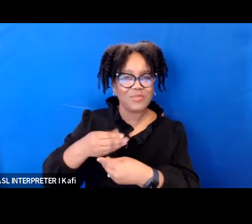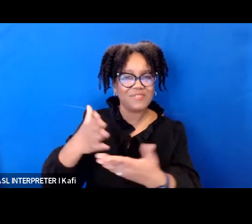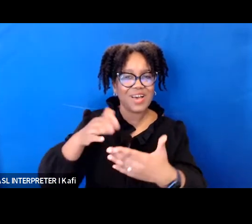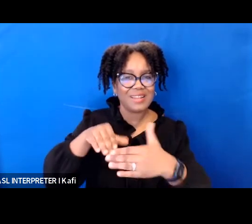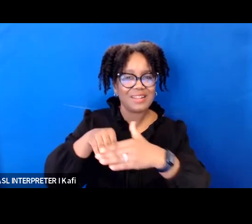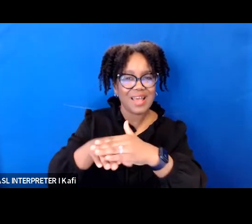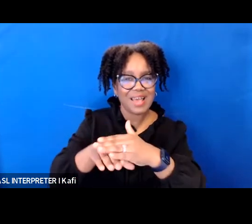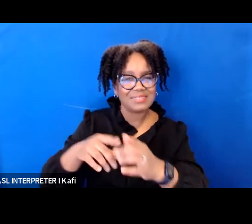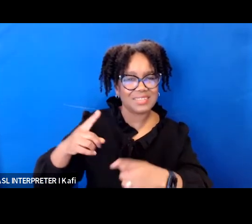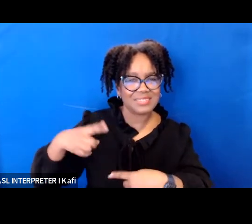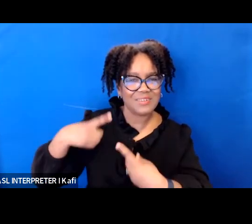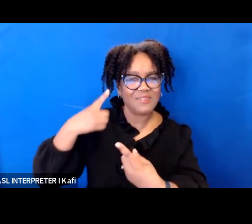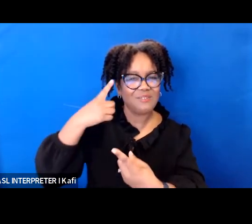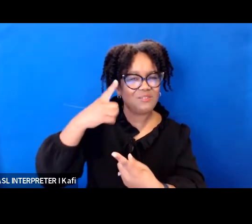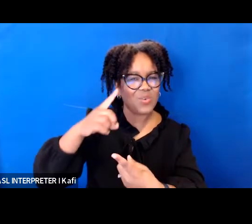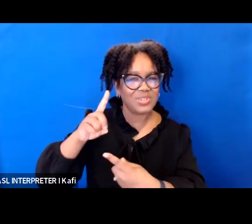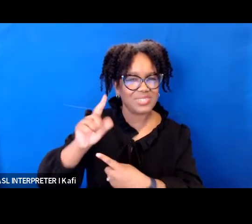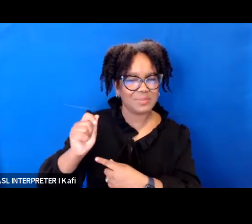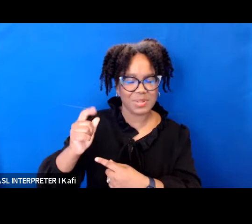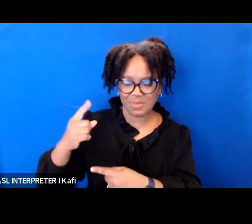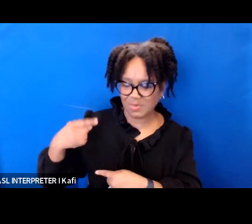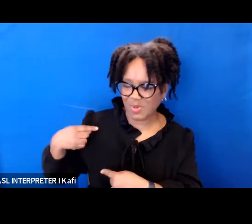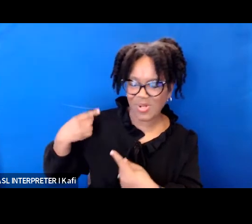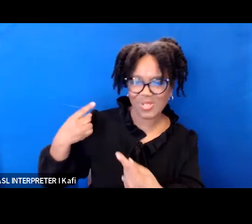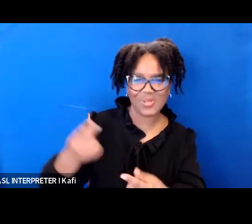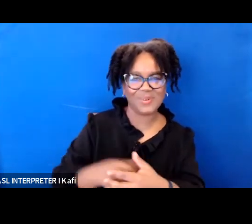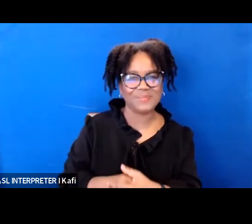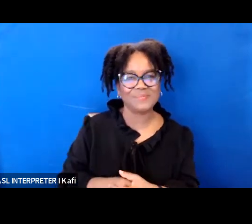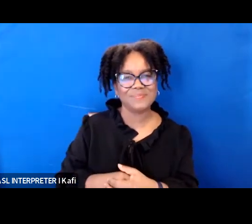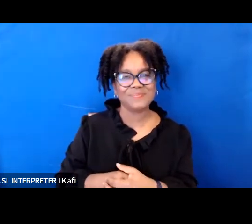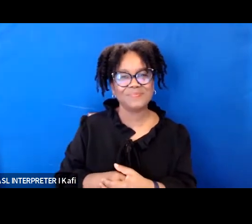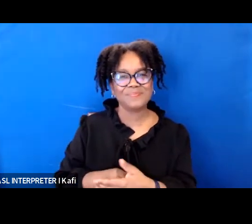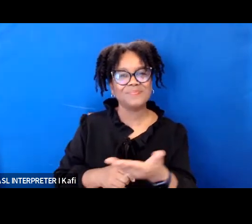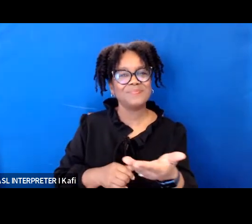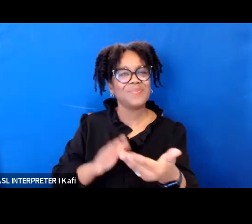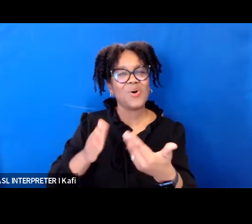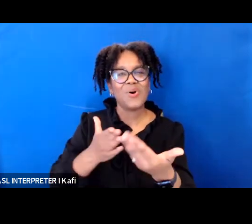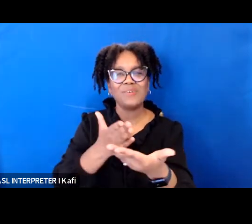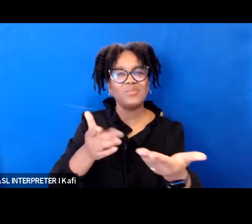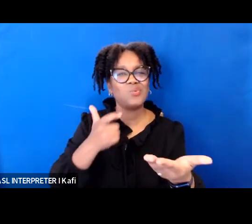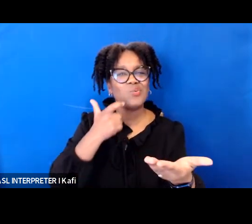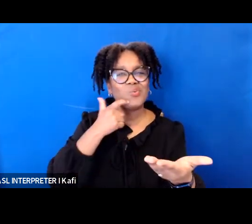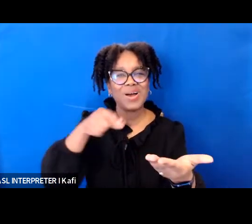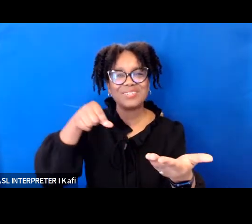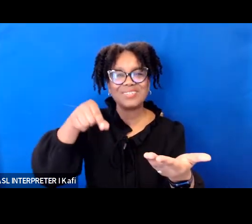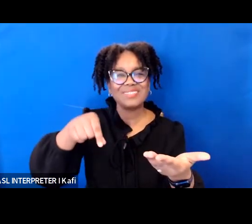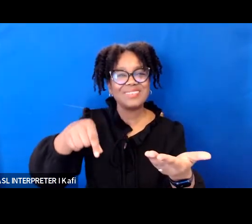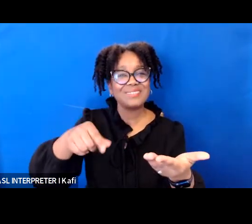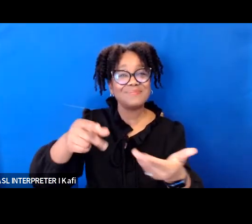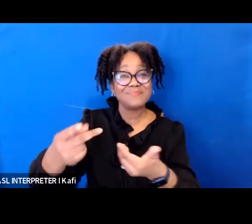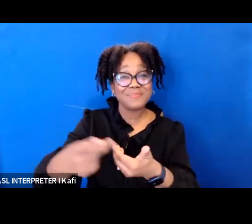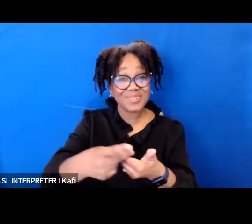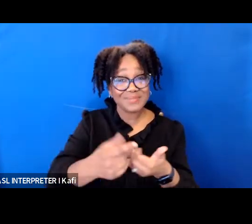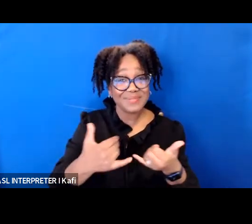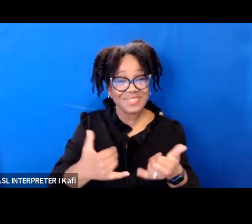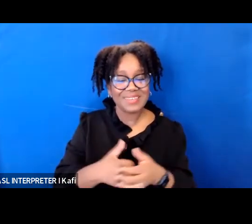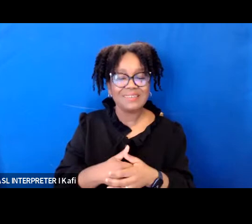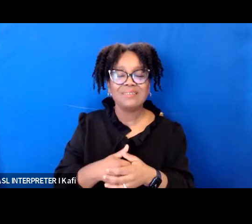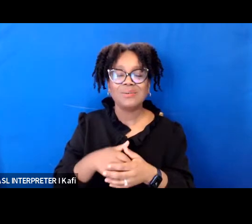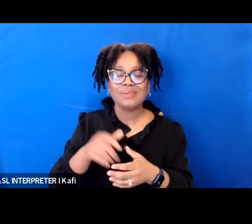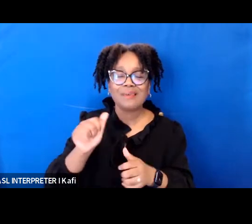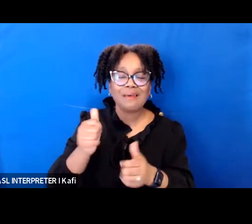you all watching this participating in this can help move us towards such an america